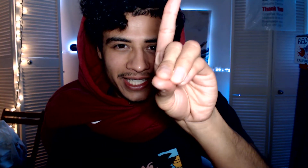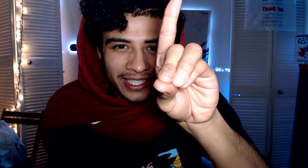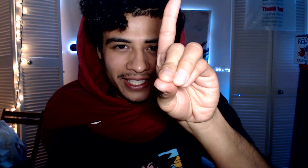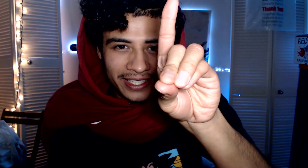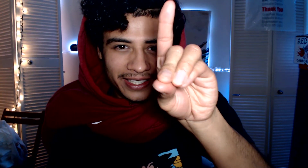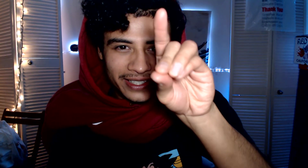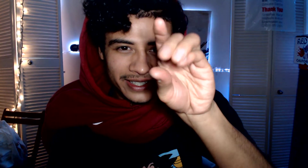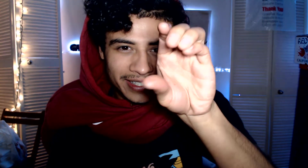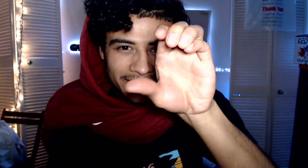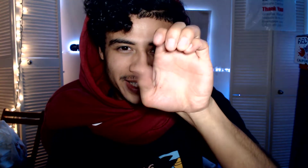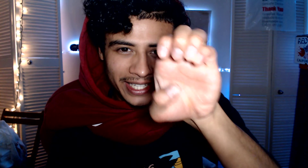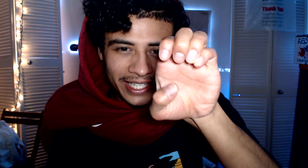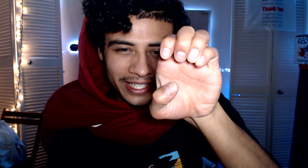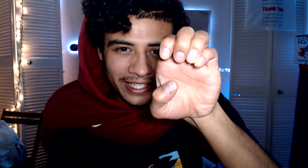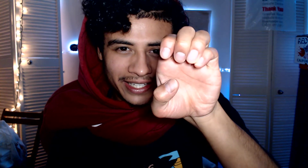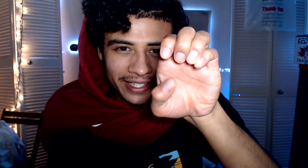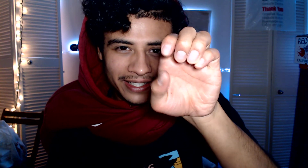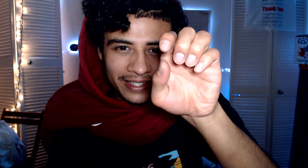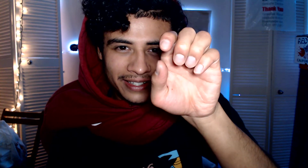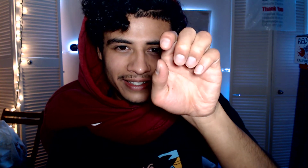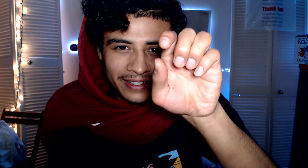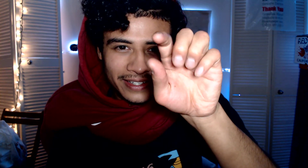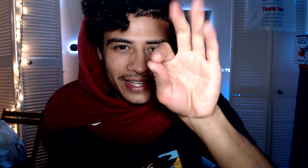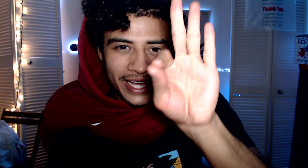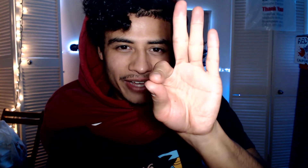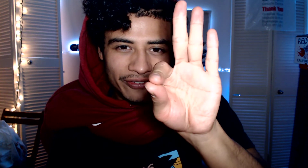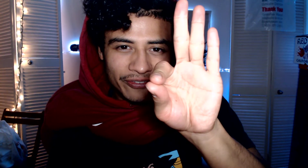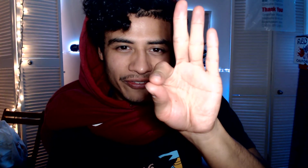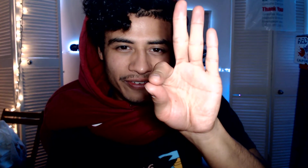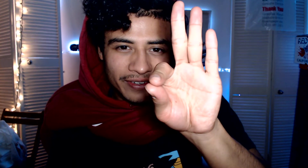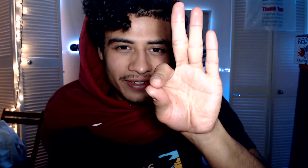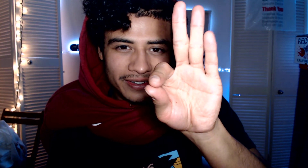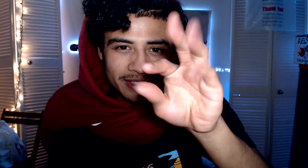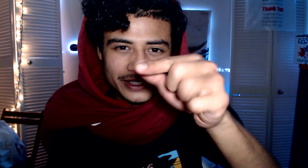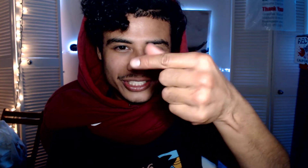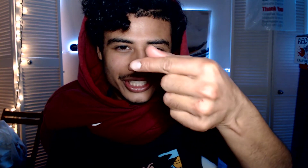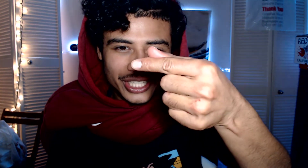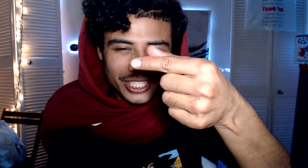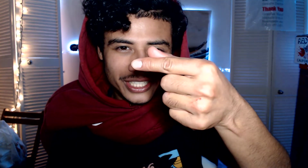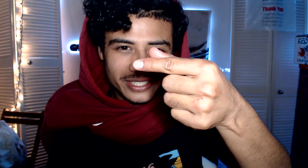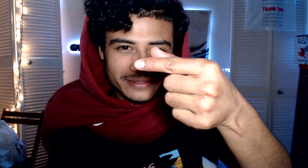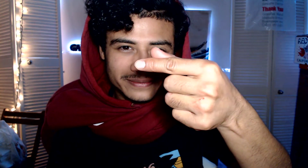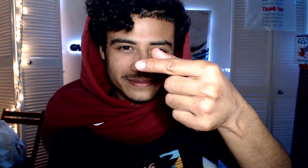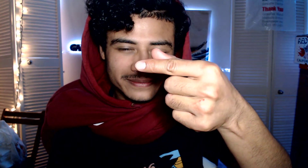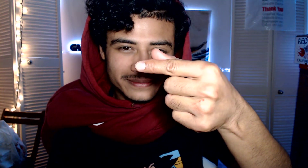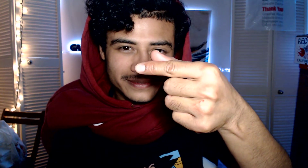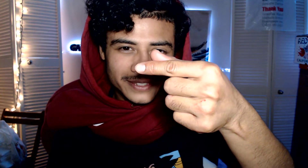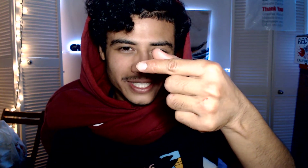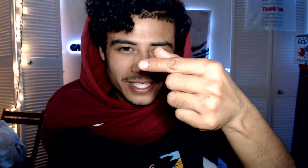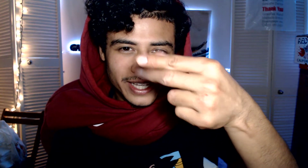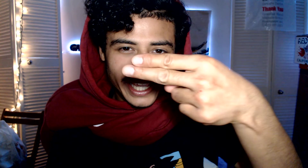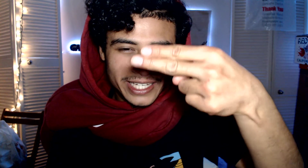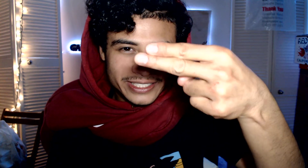e f g h